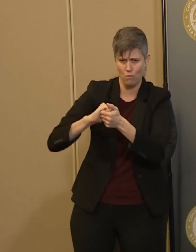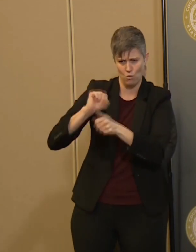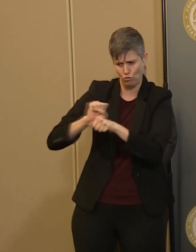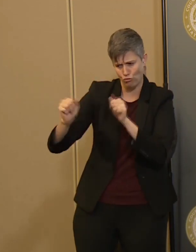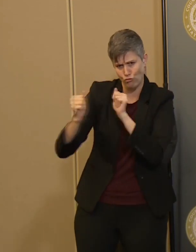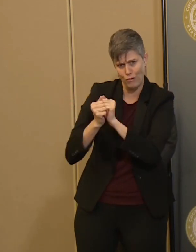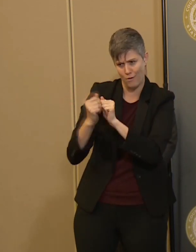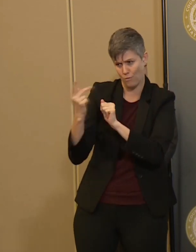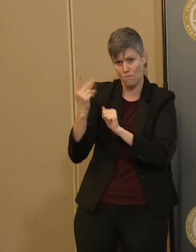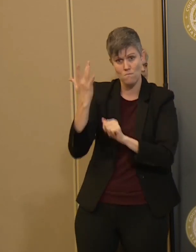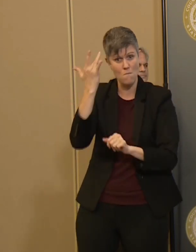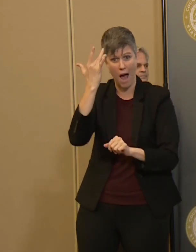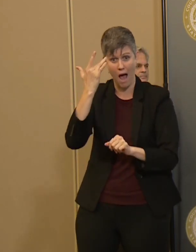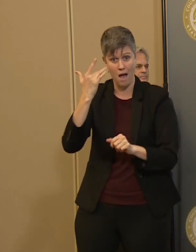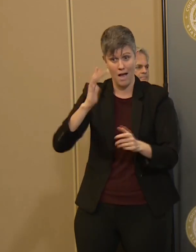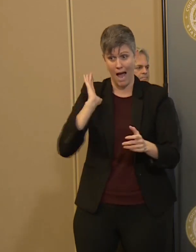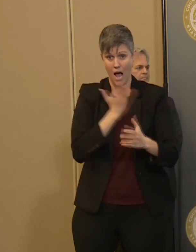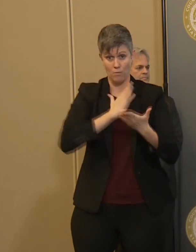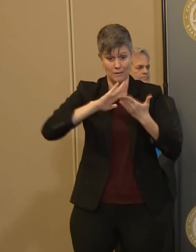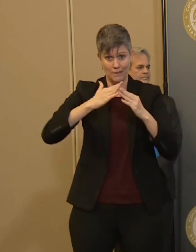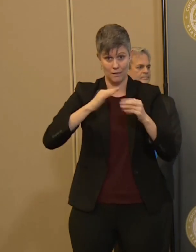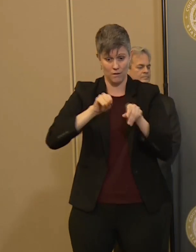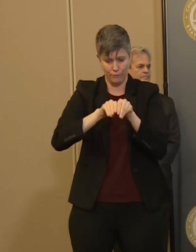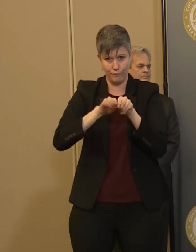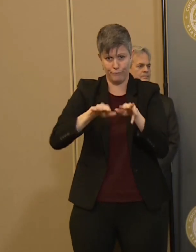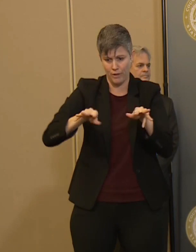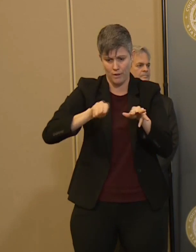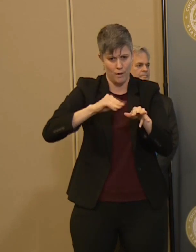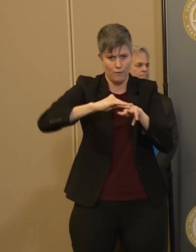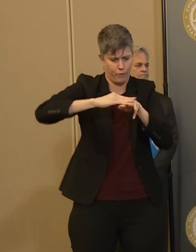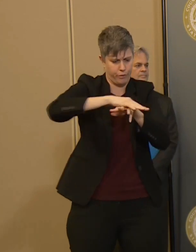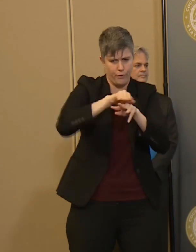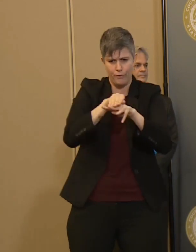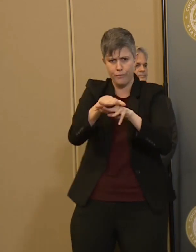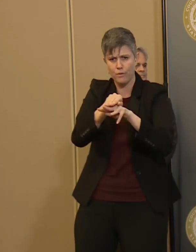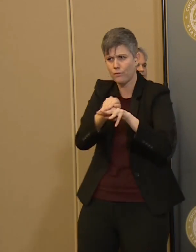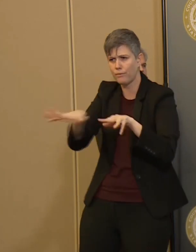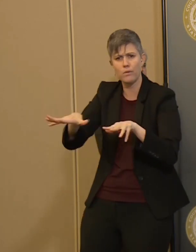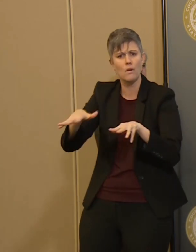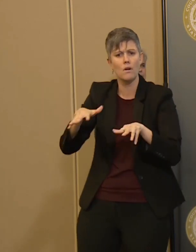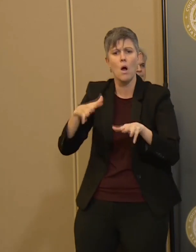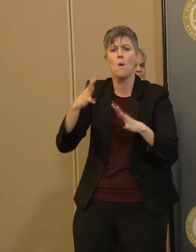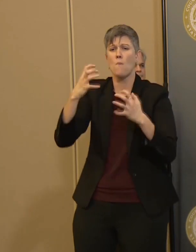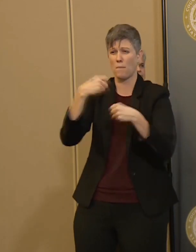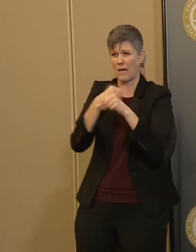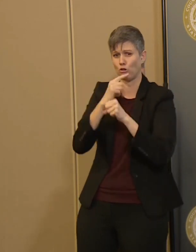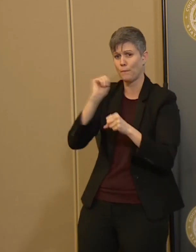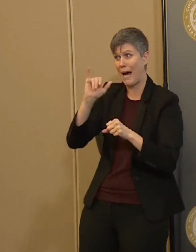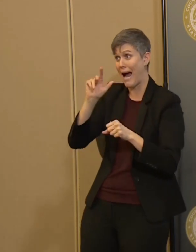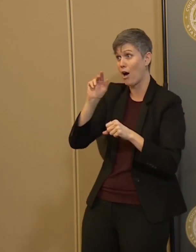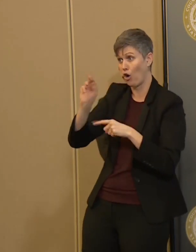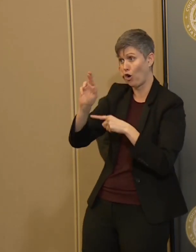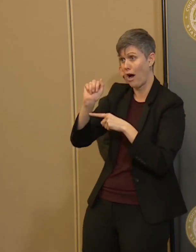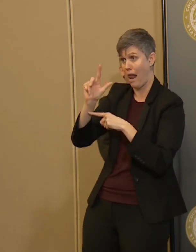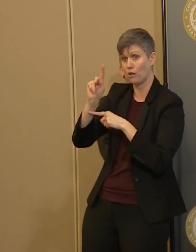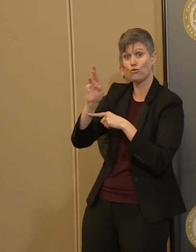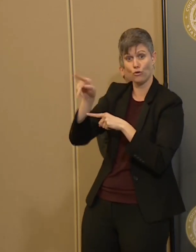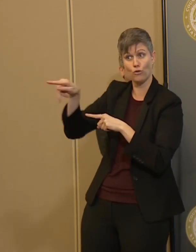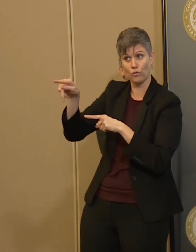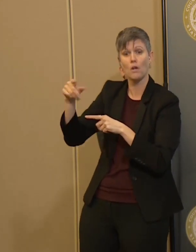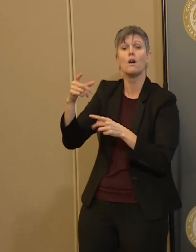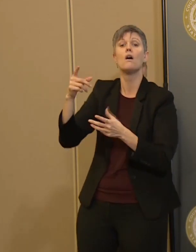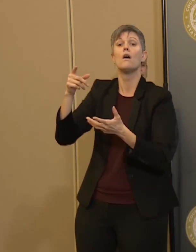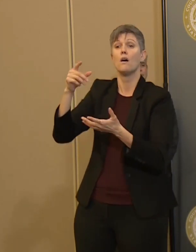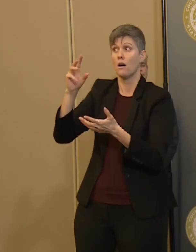cross county boundaries. I want to say thank you to Mayor Atler because we have Austin and Williamson County and Travis